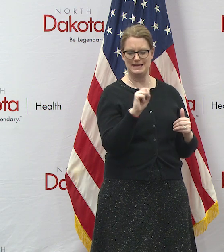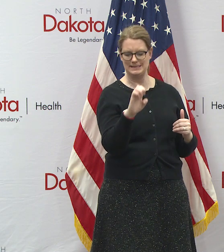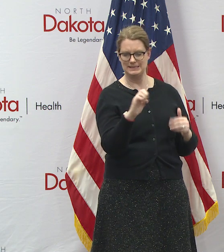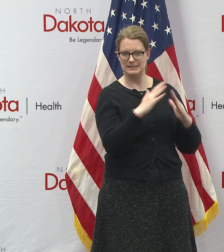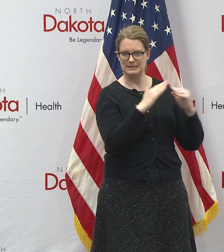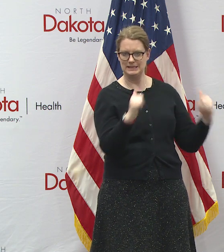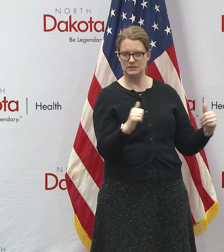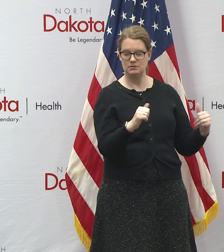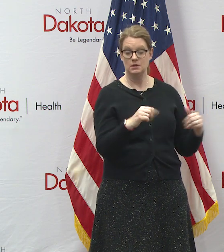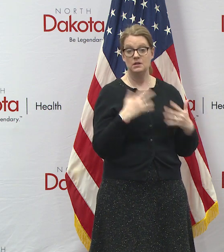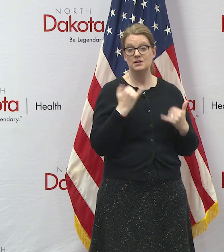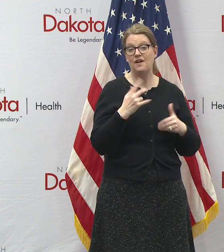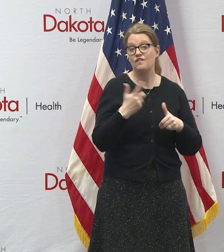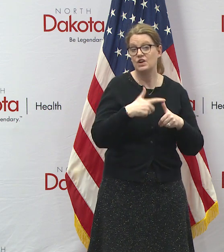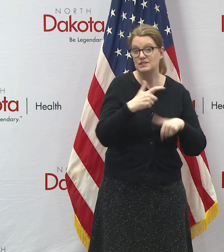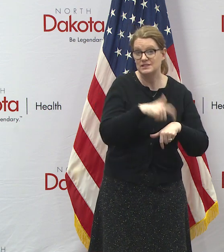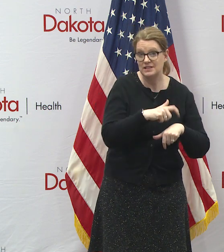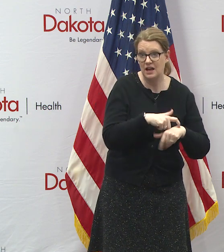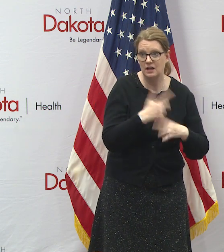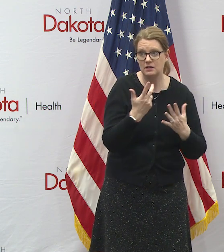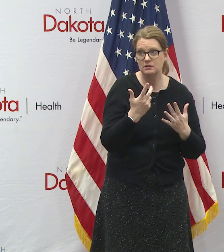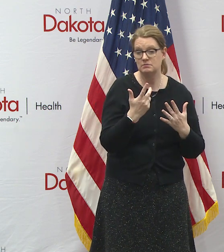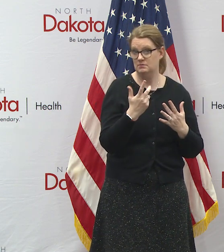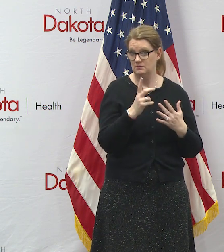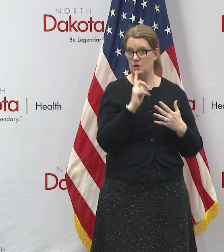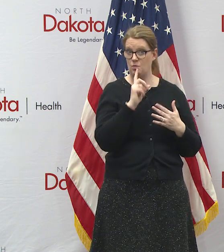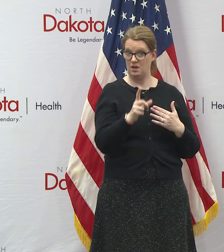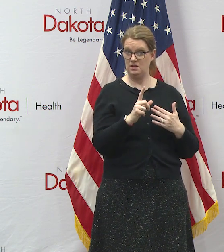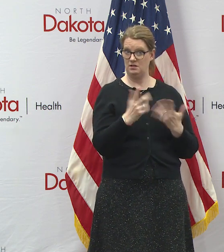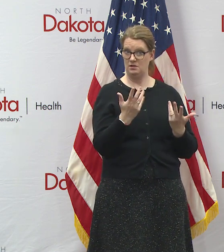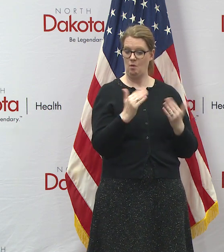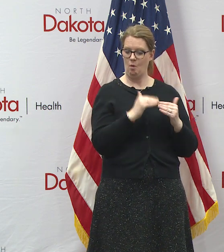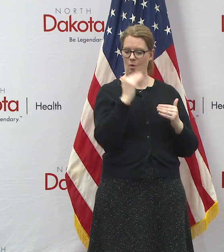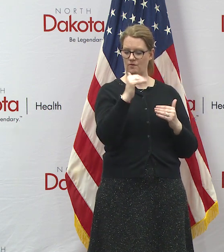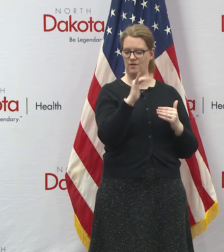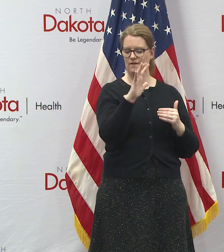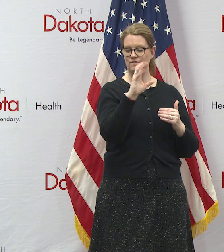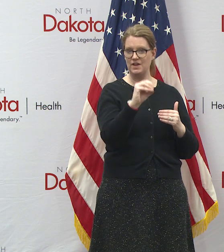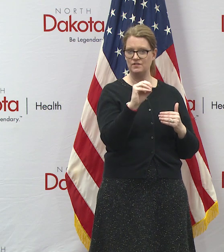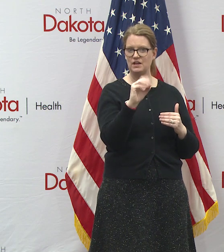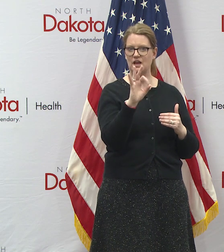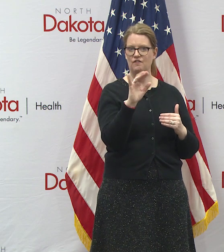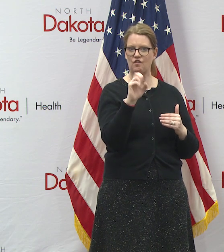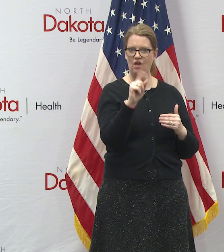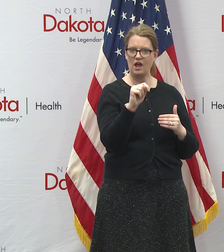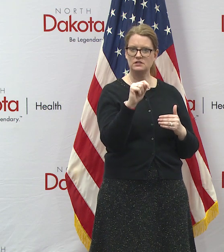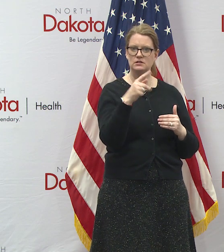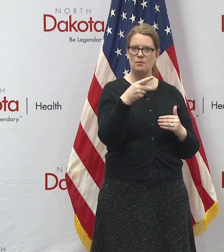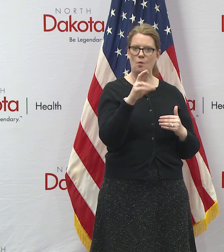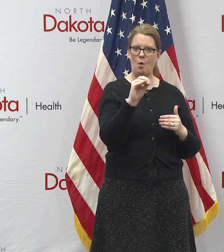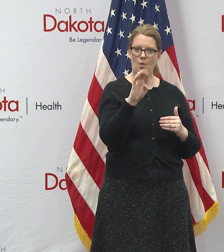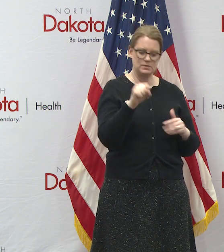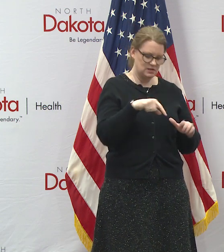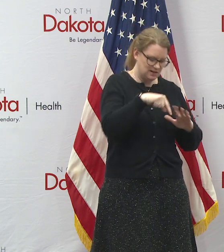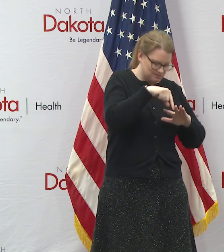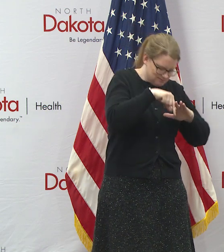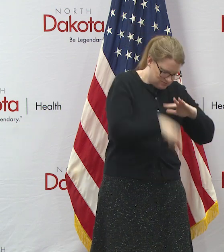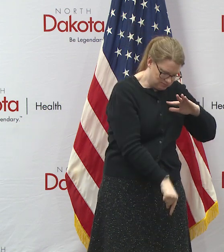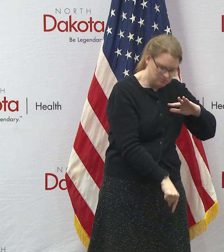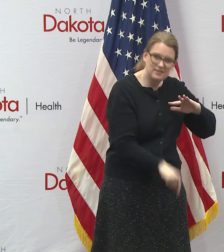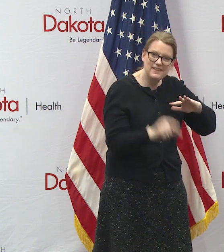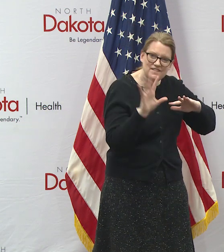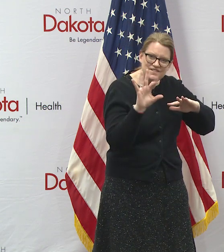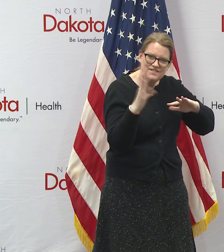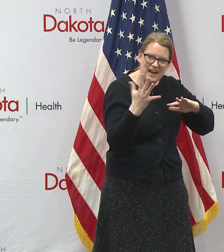and we've now for the first time ever we've got about over 50 frost probes that are over five feet deep that go into the ground so we can actually